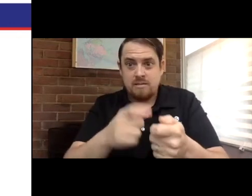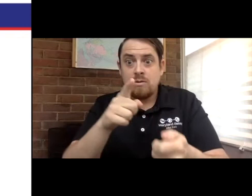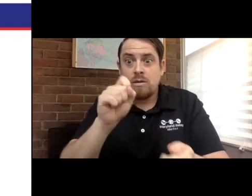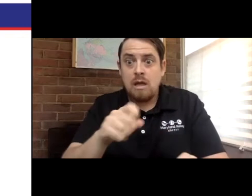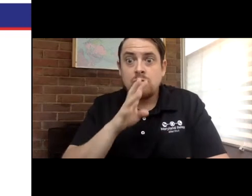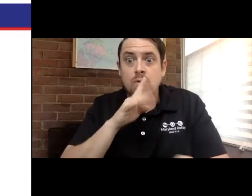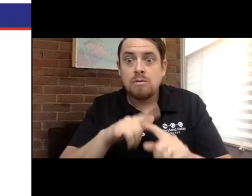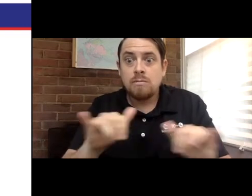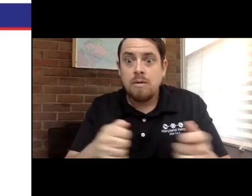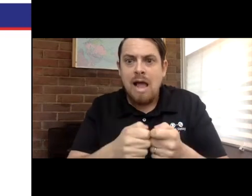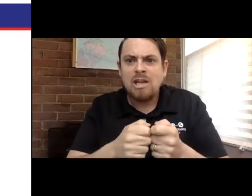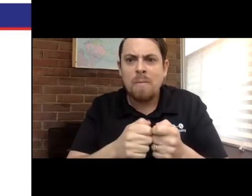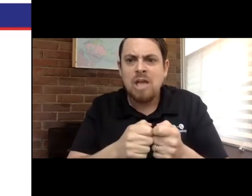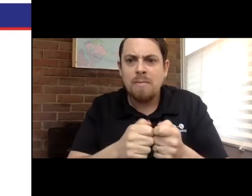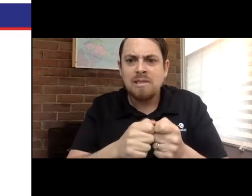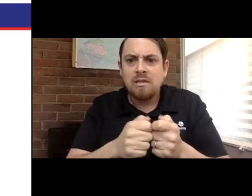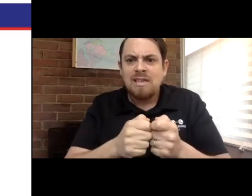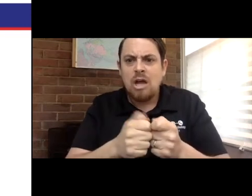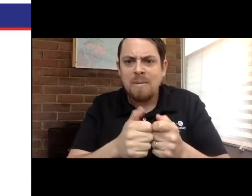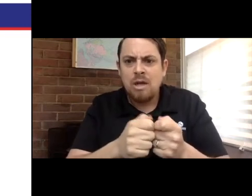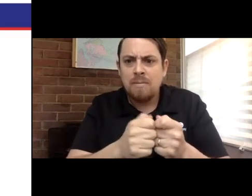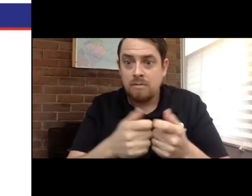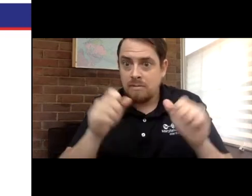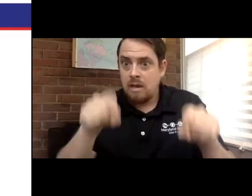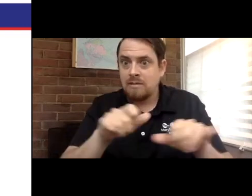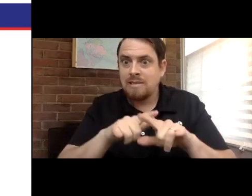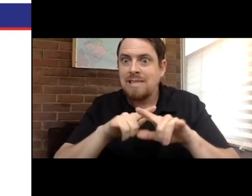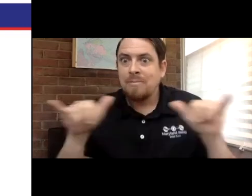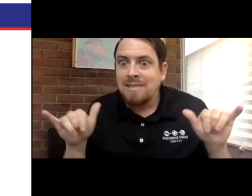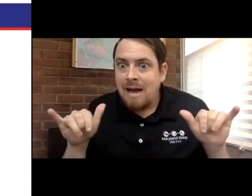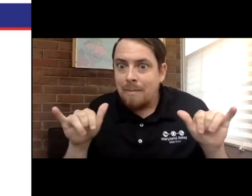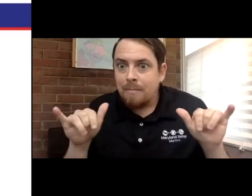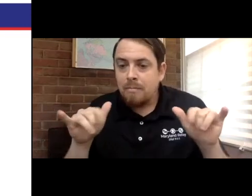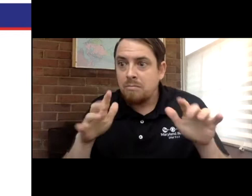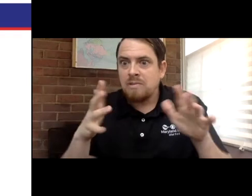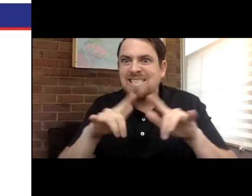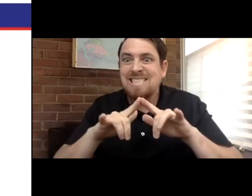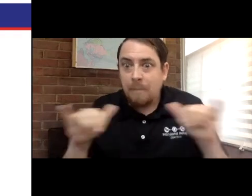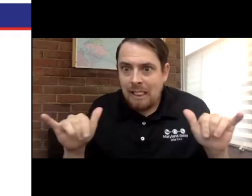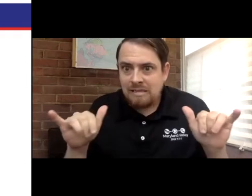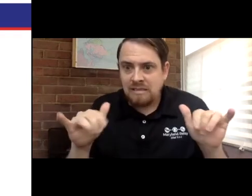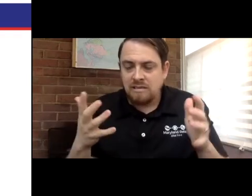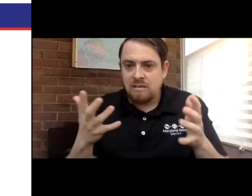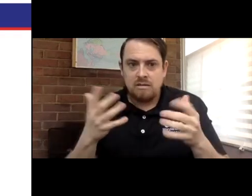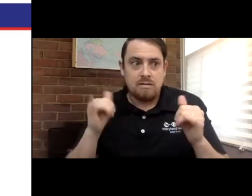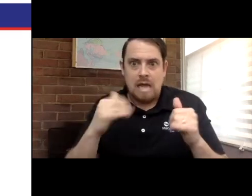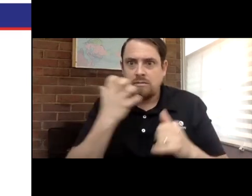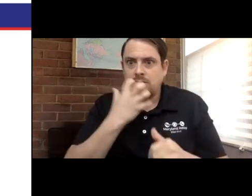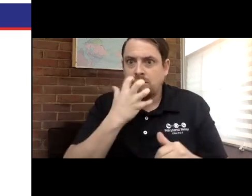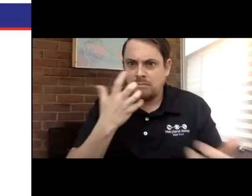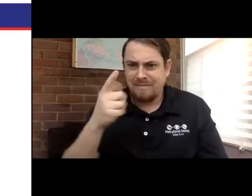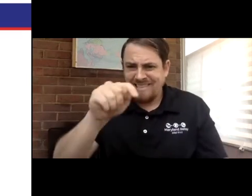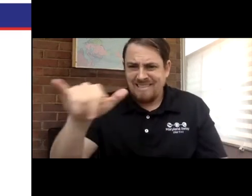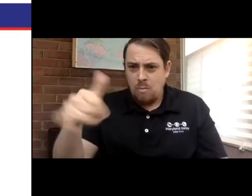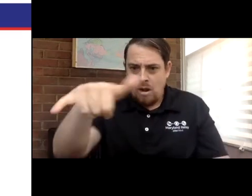One thing that wasn't in the demo is that you can also use audio and text capabilities simultaneously with RTT,